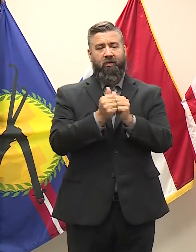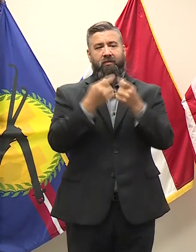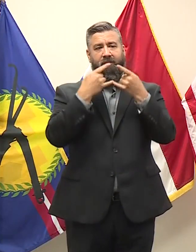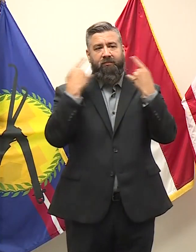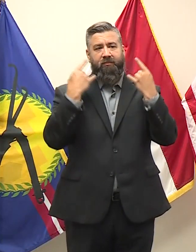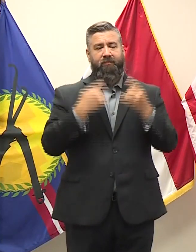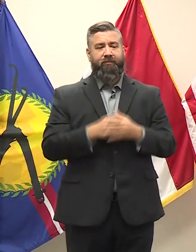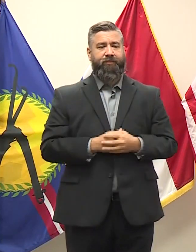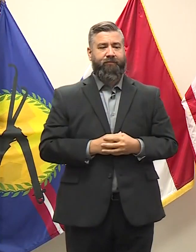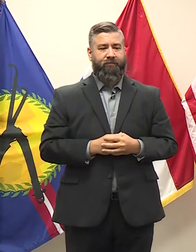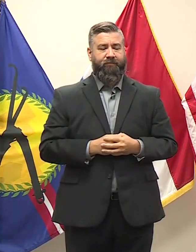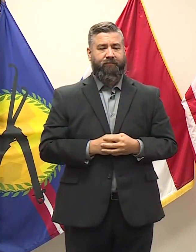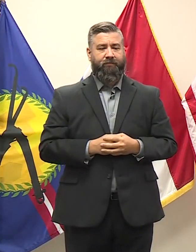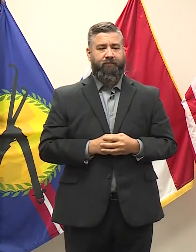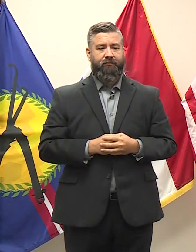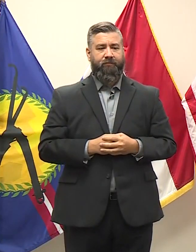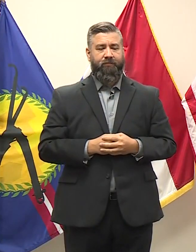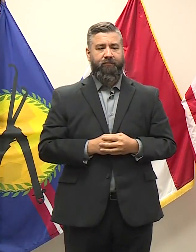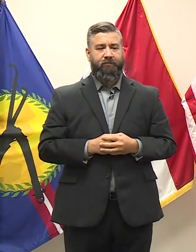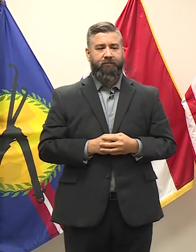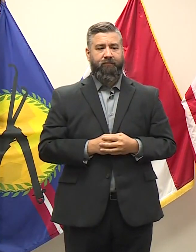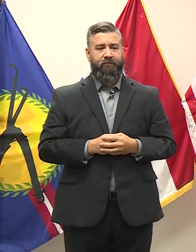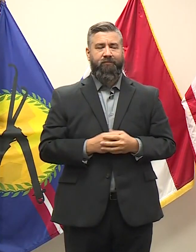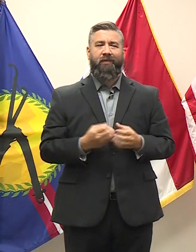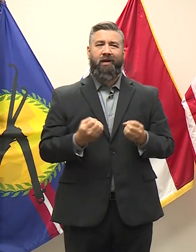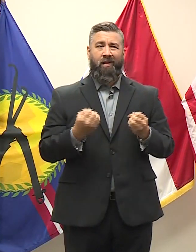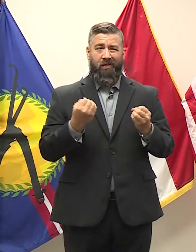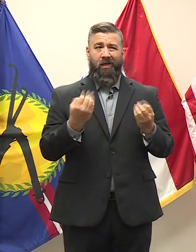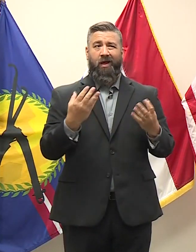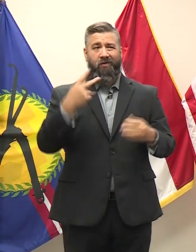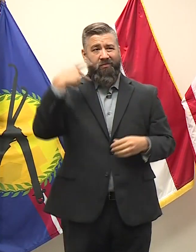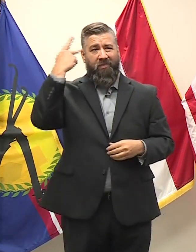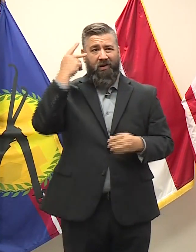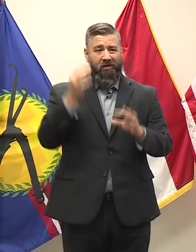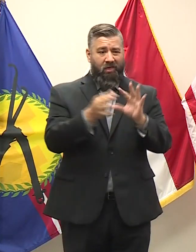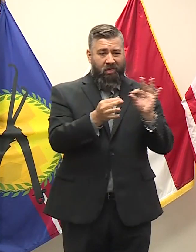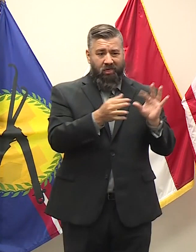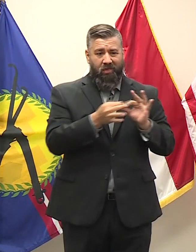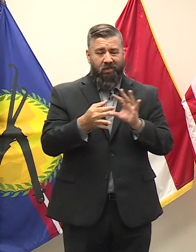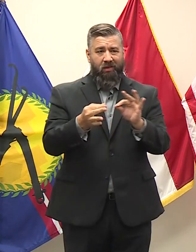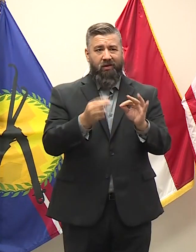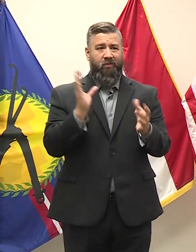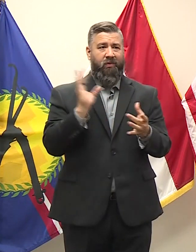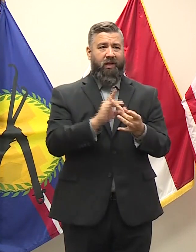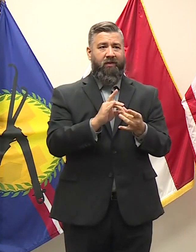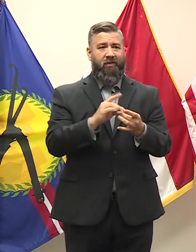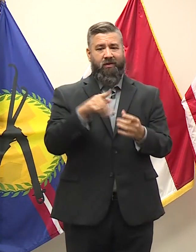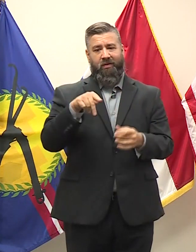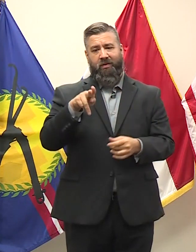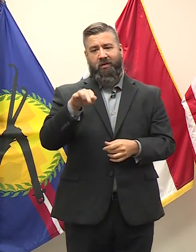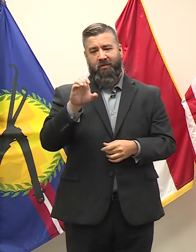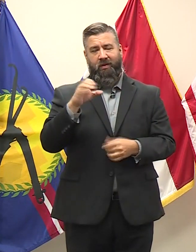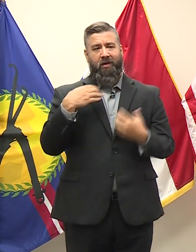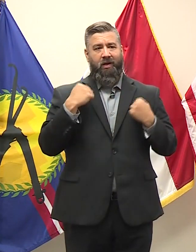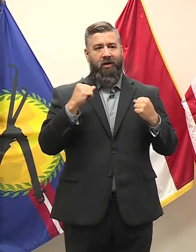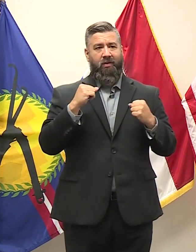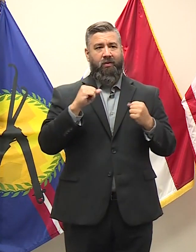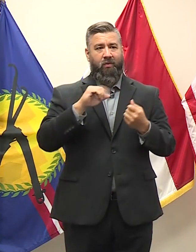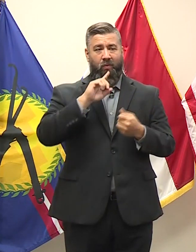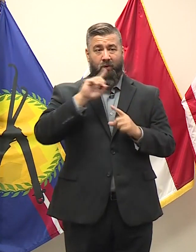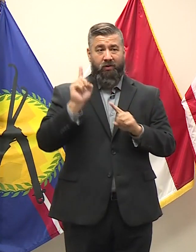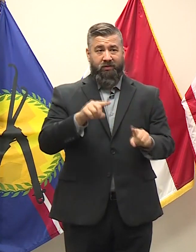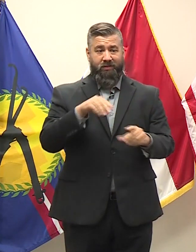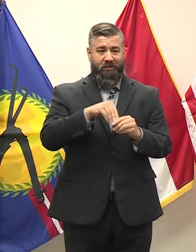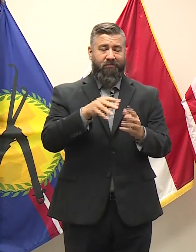Well, there's a lot of political rhetoric around the conversation of public health orders in our community and in our